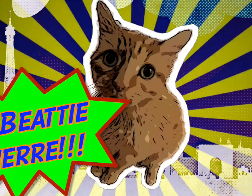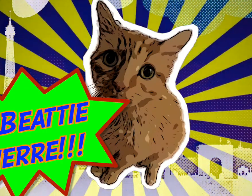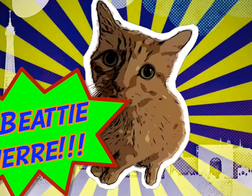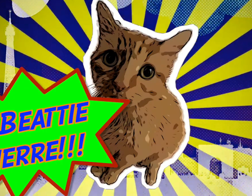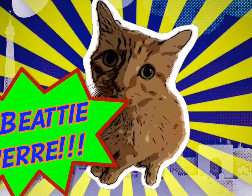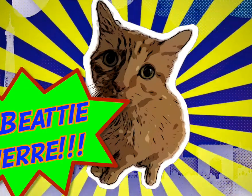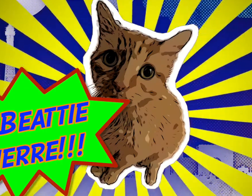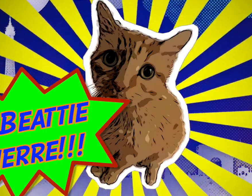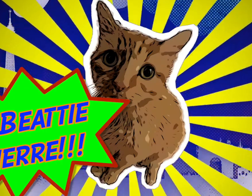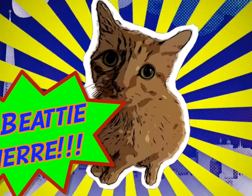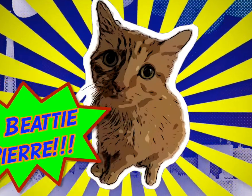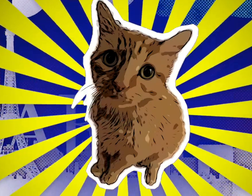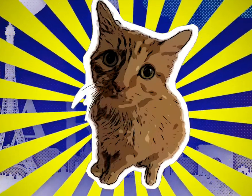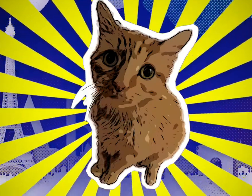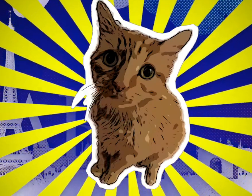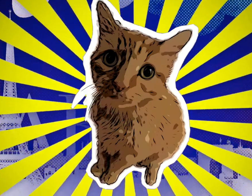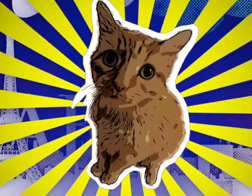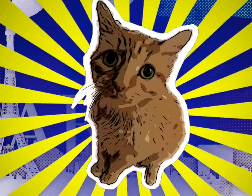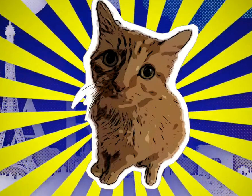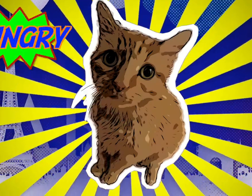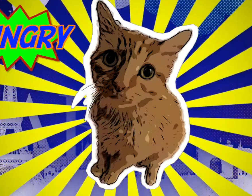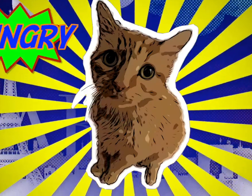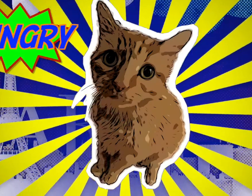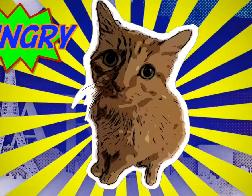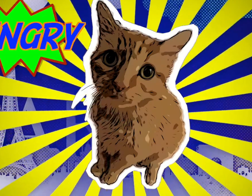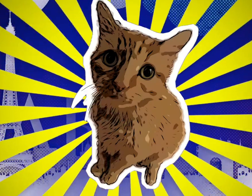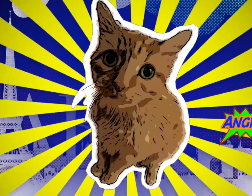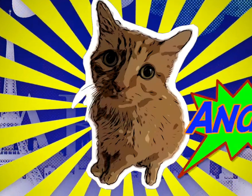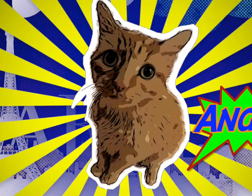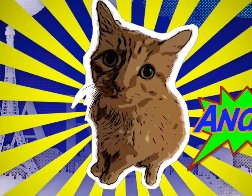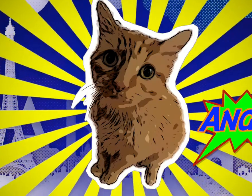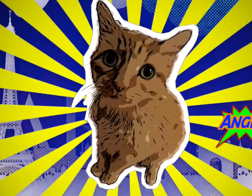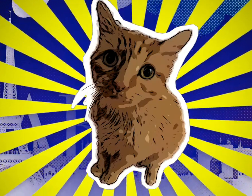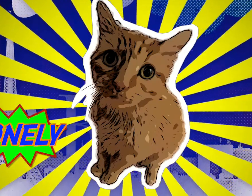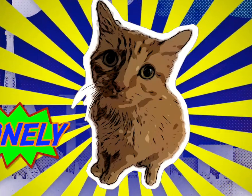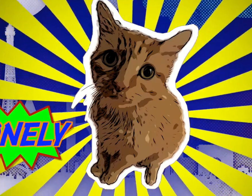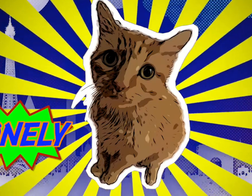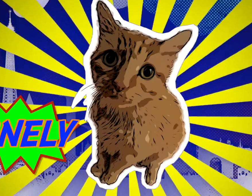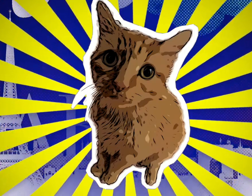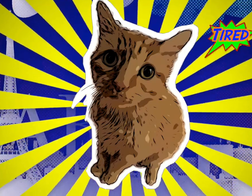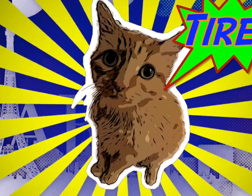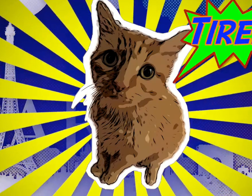Pierre. He's hungry, angry, lonely, tired,